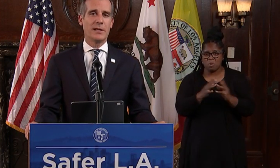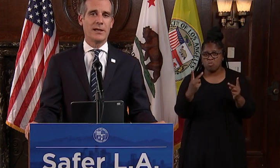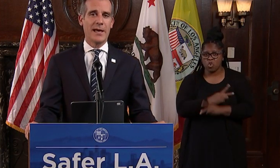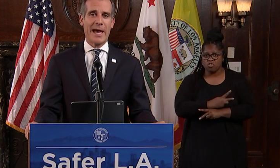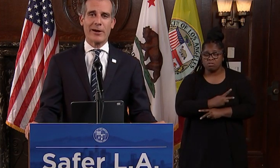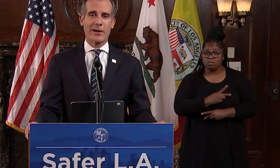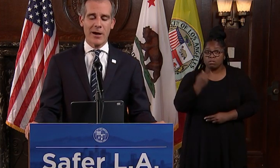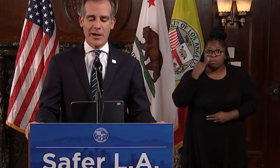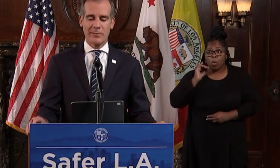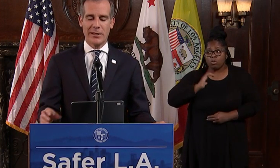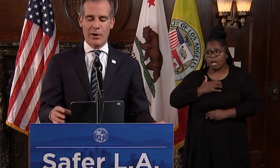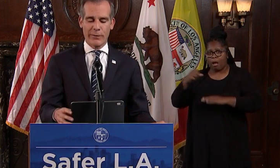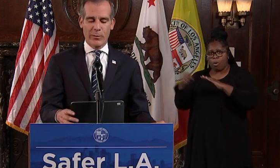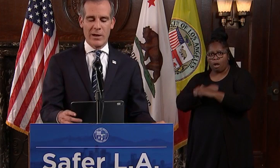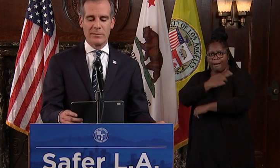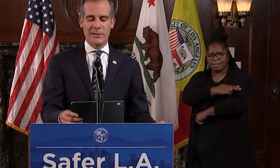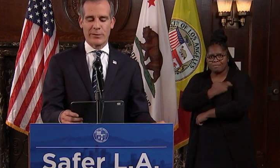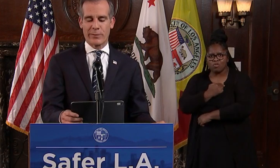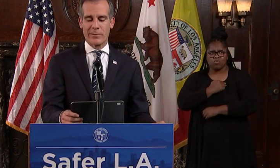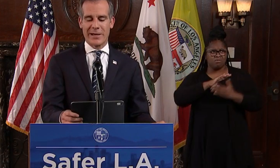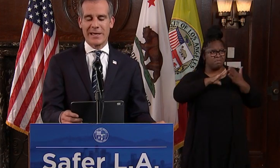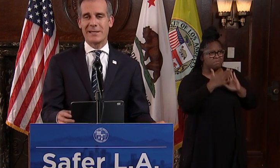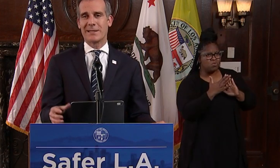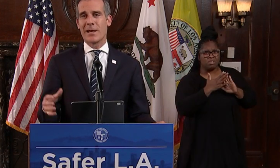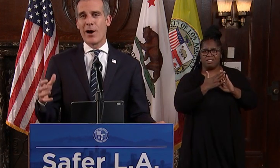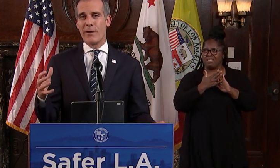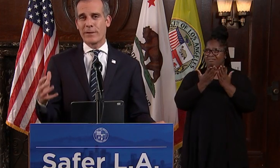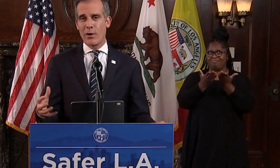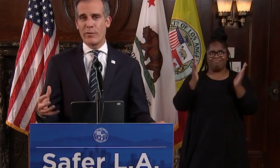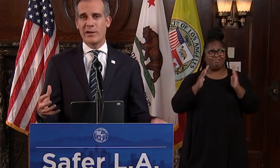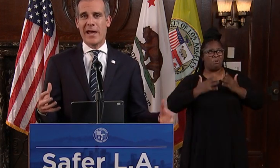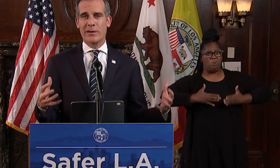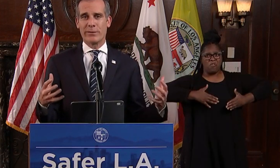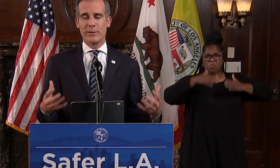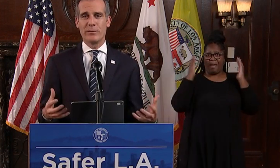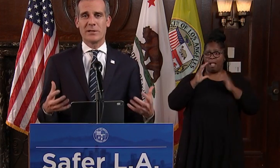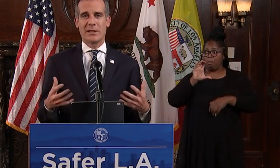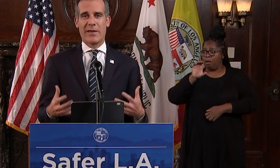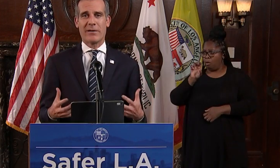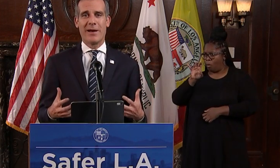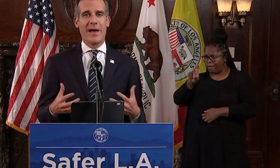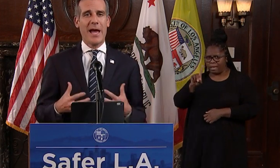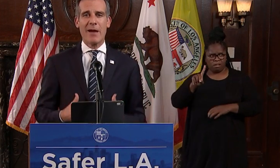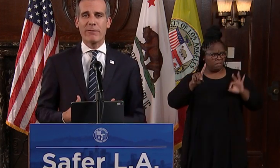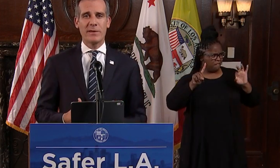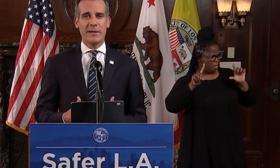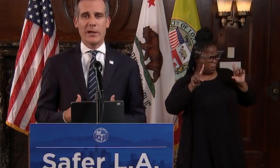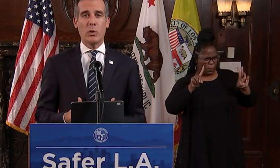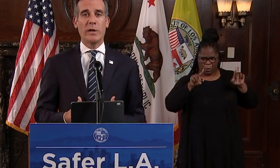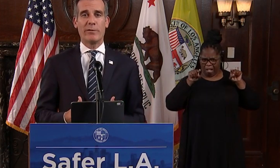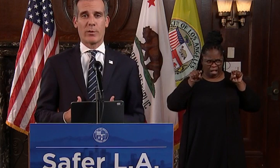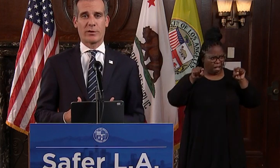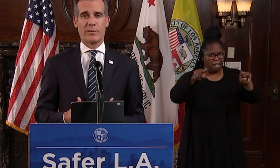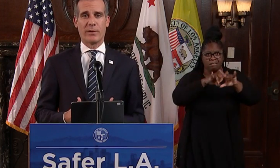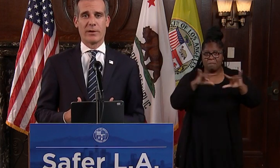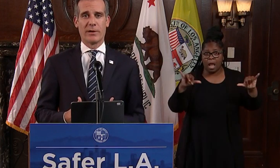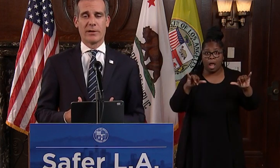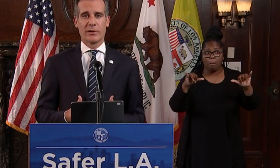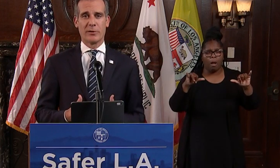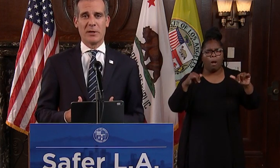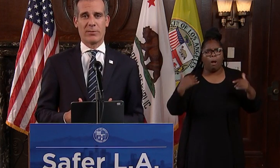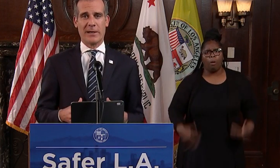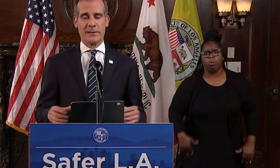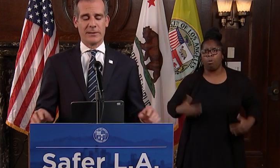community and our economy overwhelmed and overrun by cases of COVID and the flu together, everything we have worked for